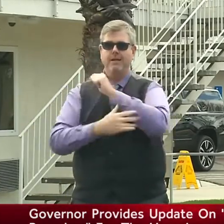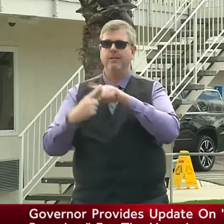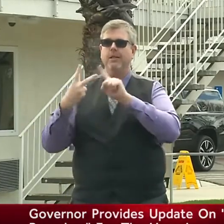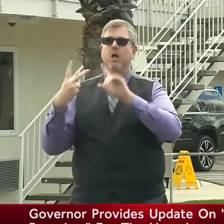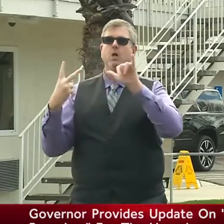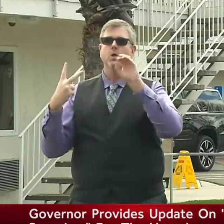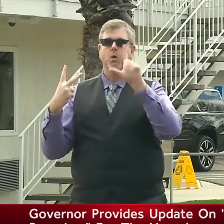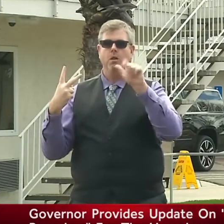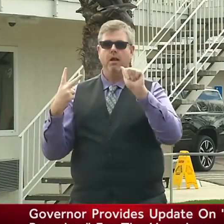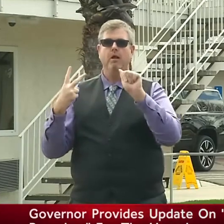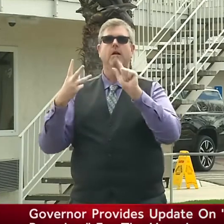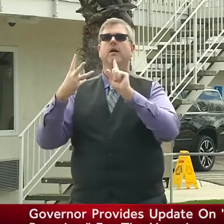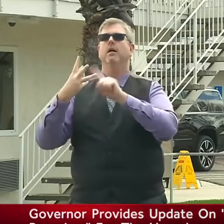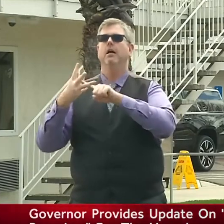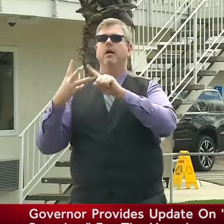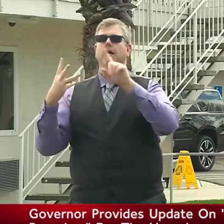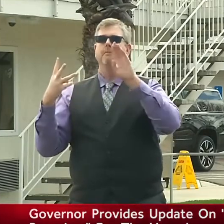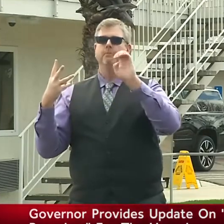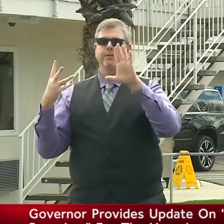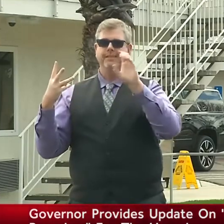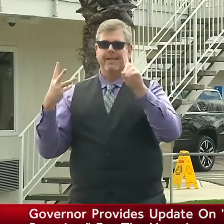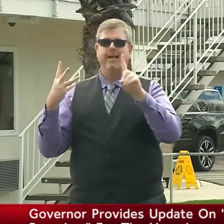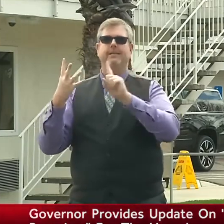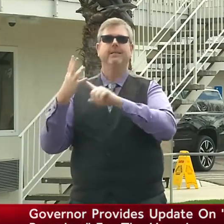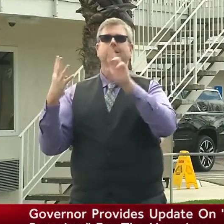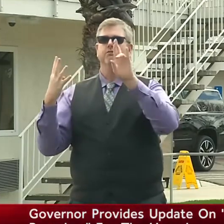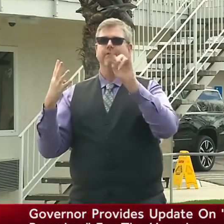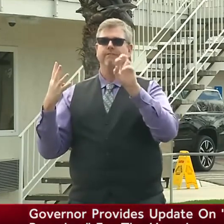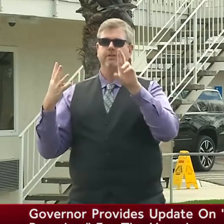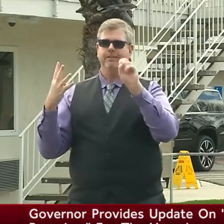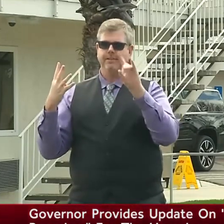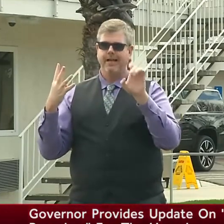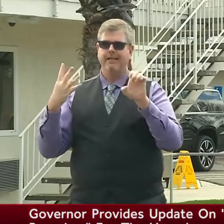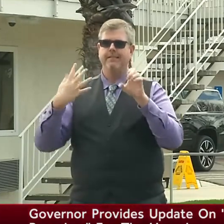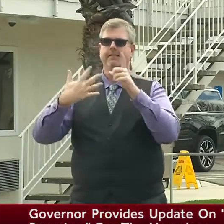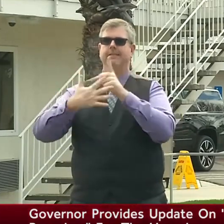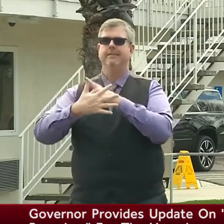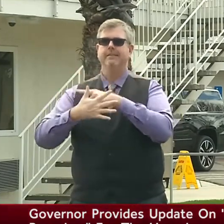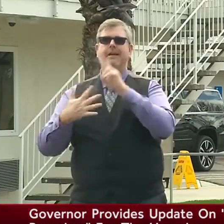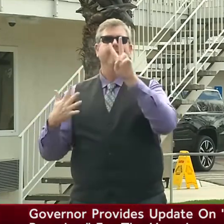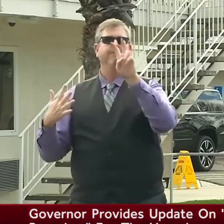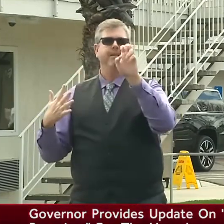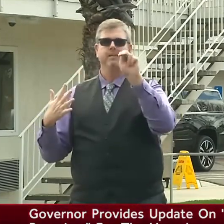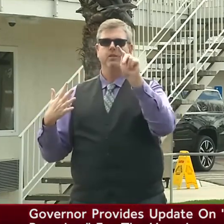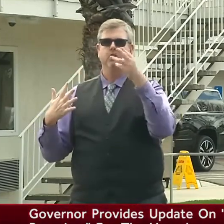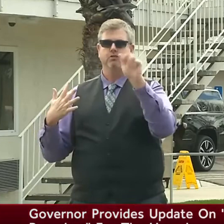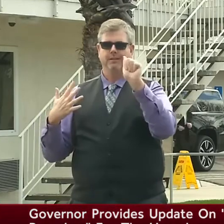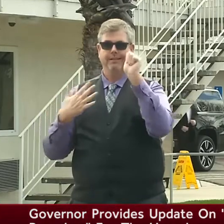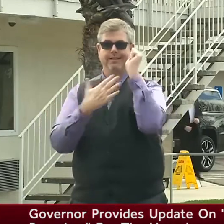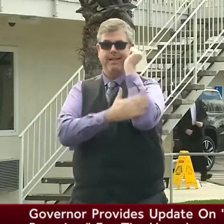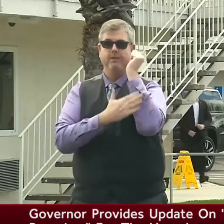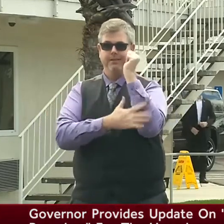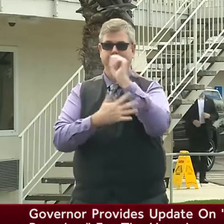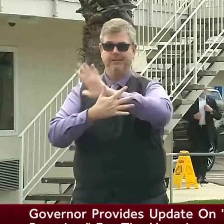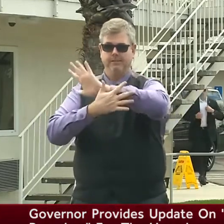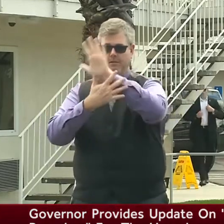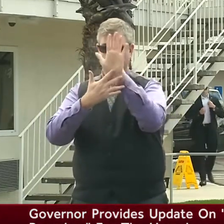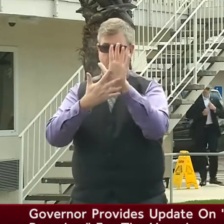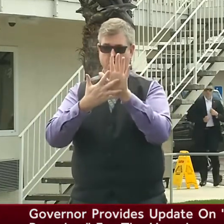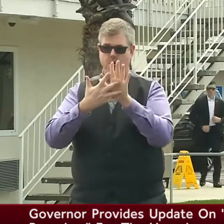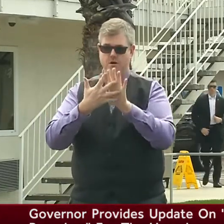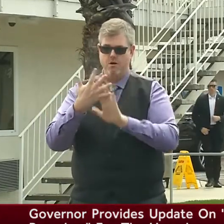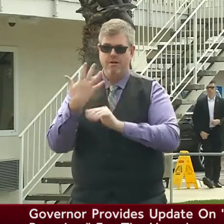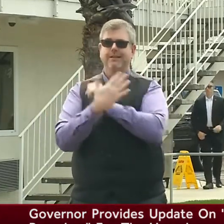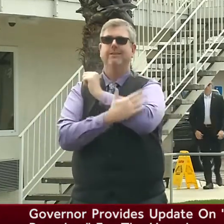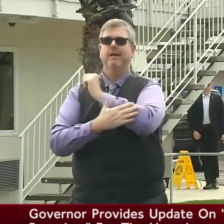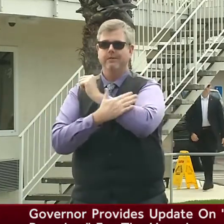Riverside County, and Ventura County. And there's a reason I mentioned those counties. They have simply done more than all of the other